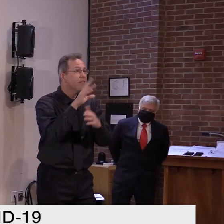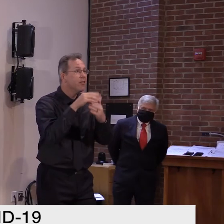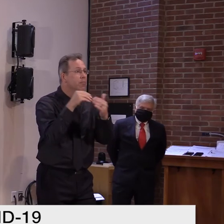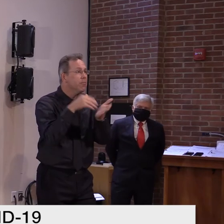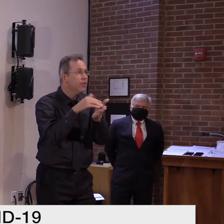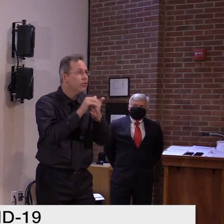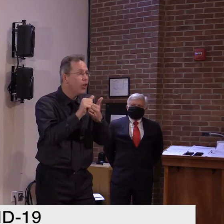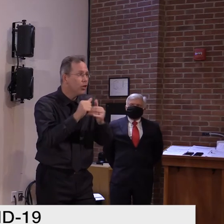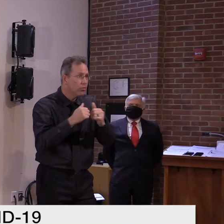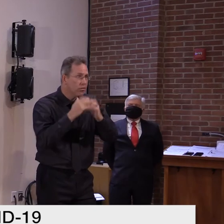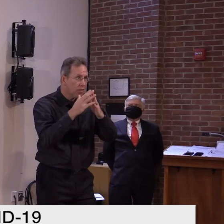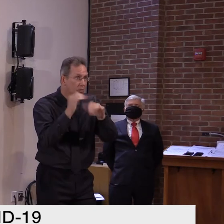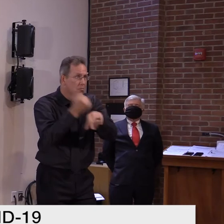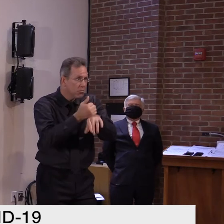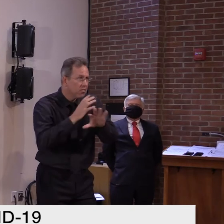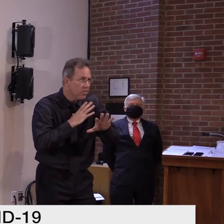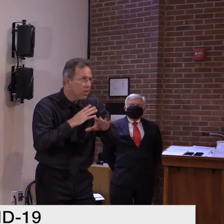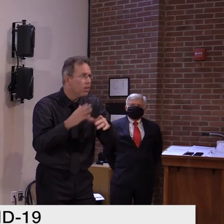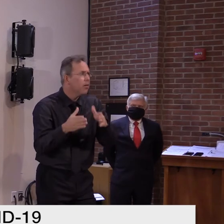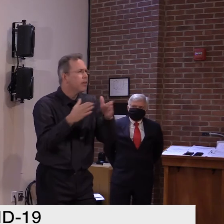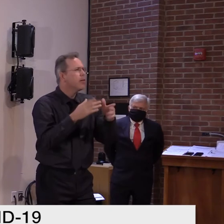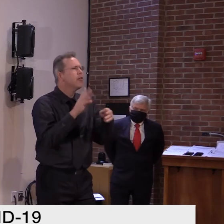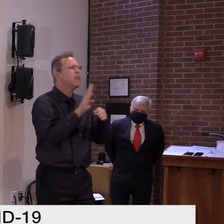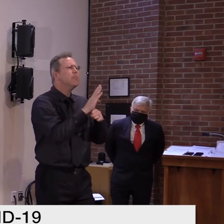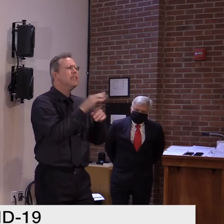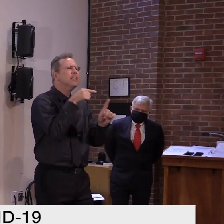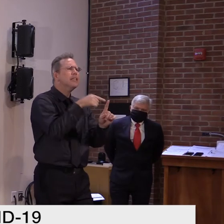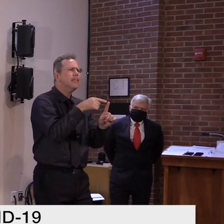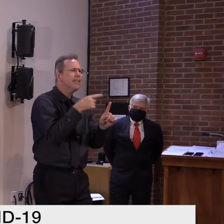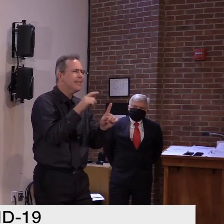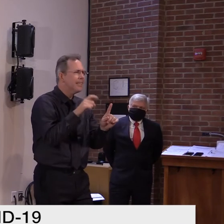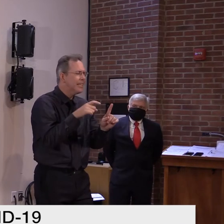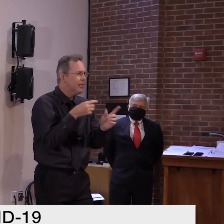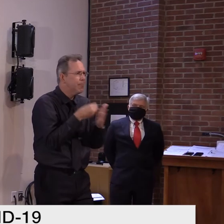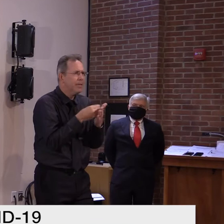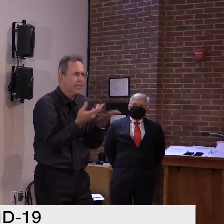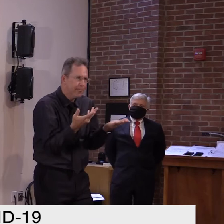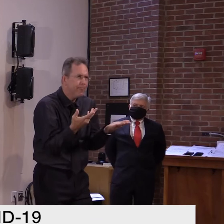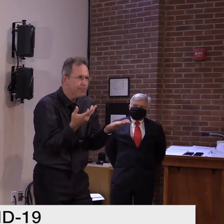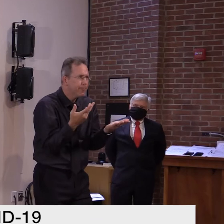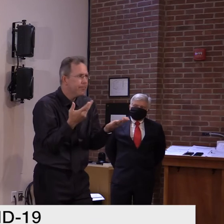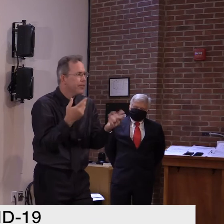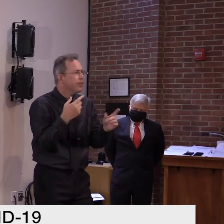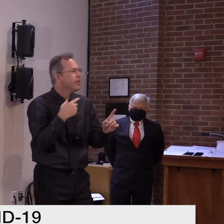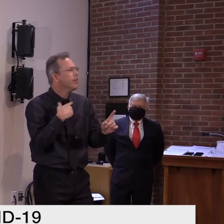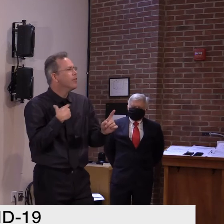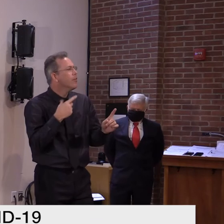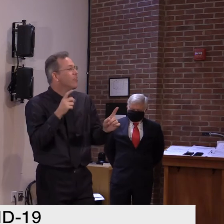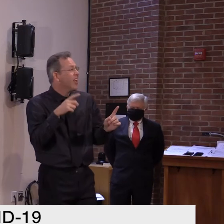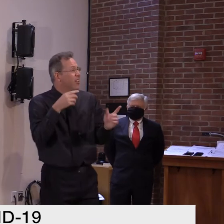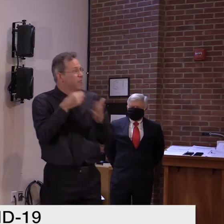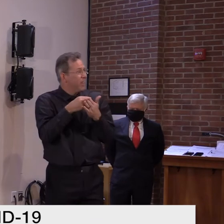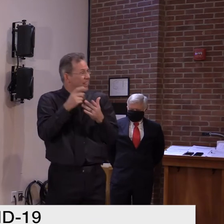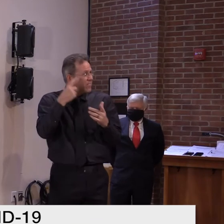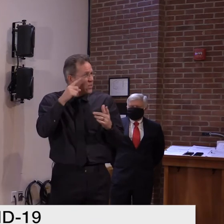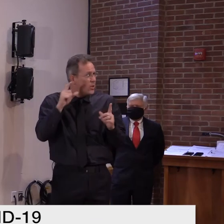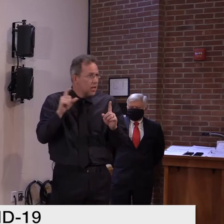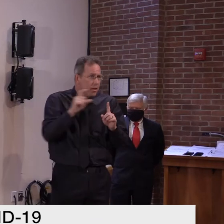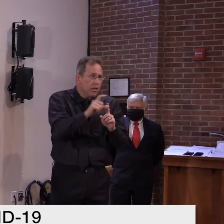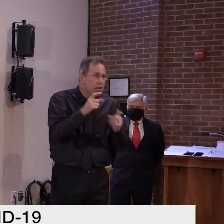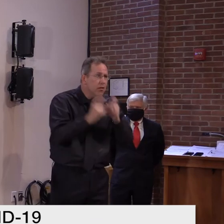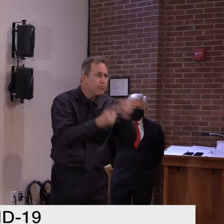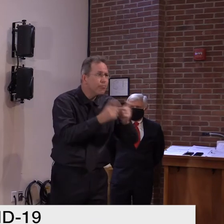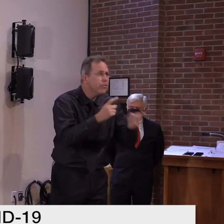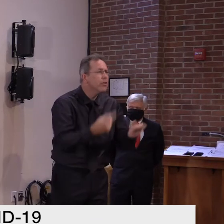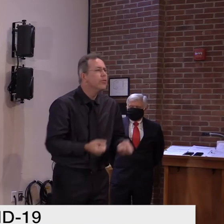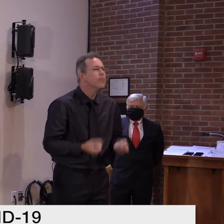today, uh, they, they need the money. And we need to disperse it before the end of, uh, So, I think we're, we're okay.